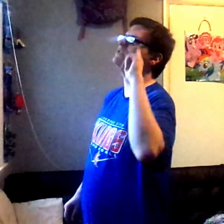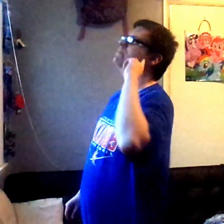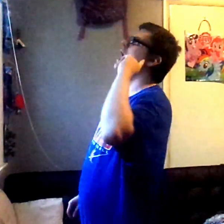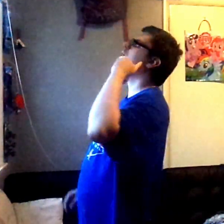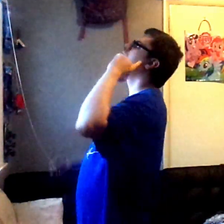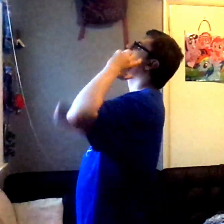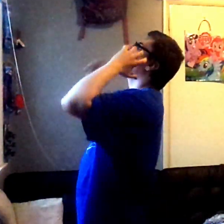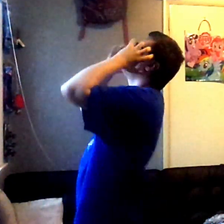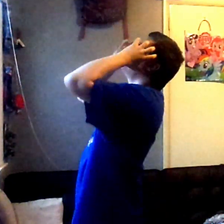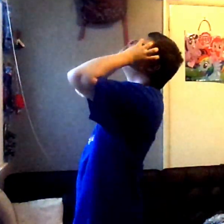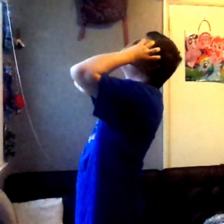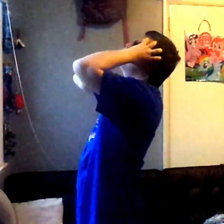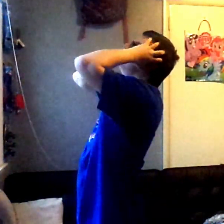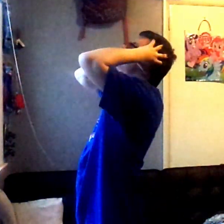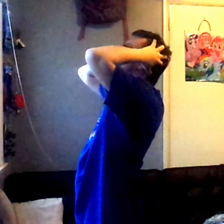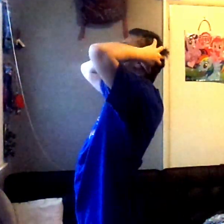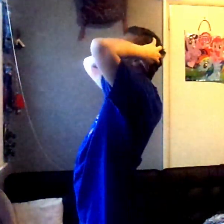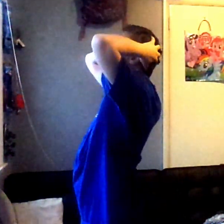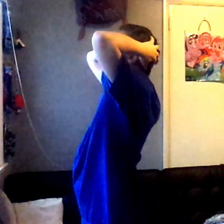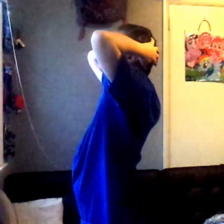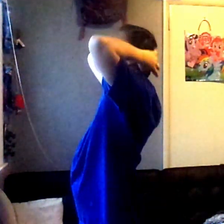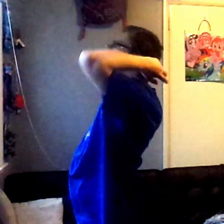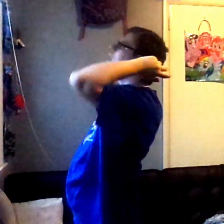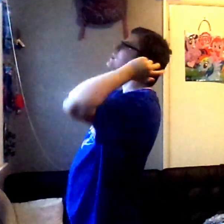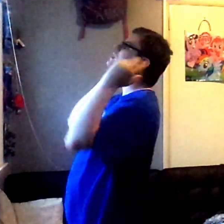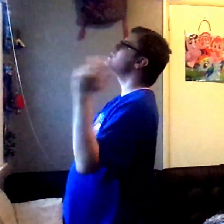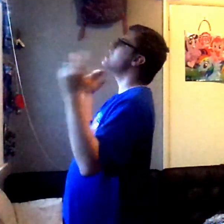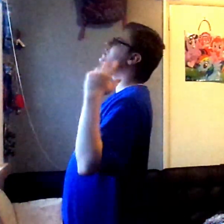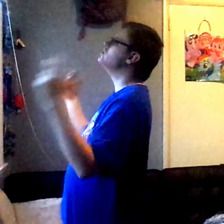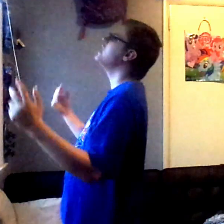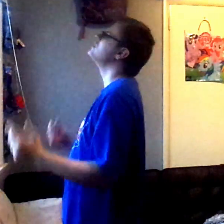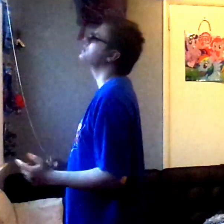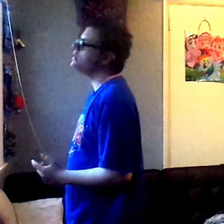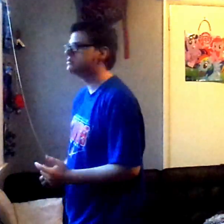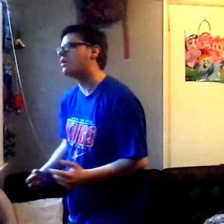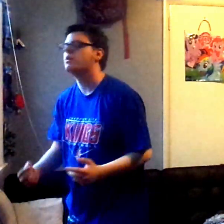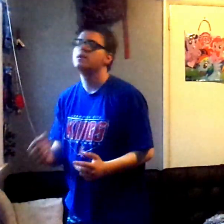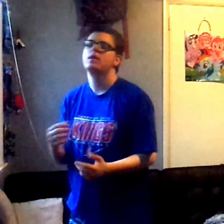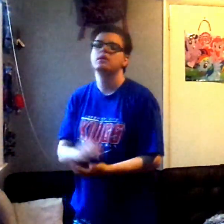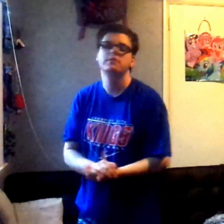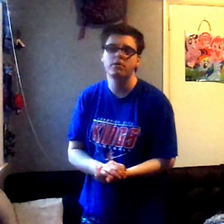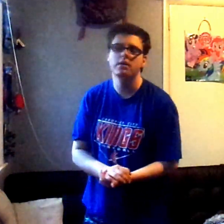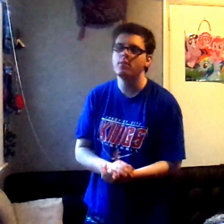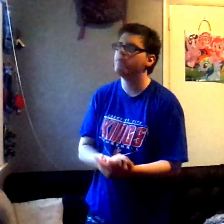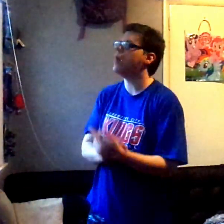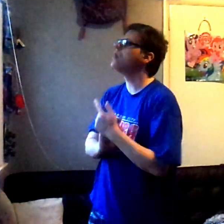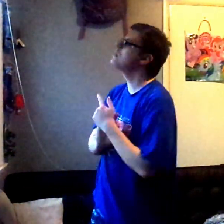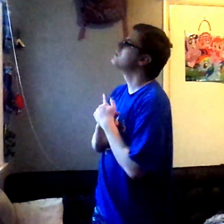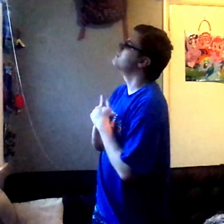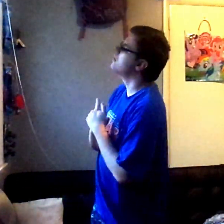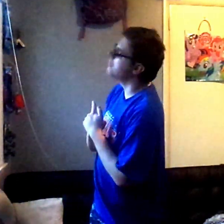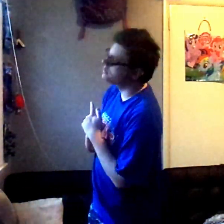back and it fits so perfect. I'm glad they did not change the theme song. It's a brilliant move on. Paramount+,